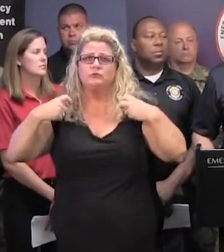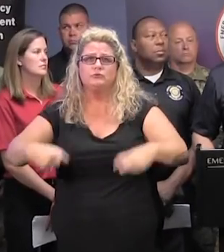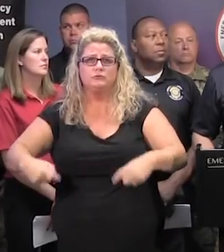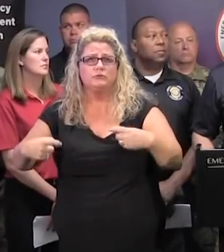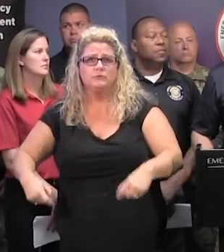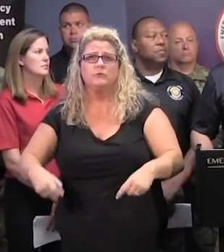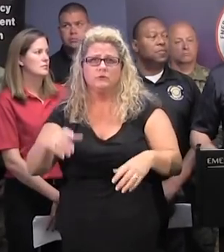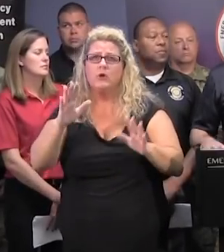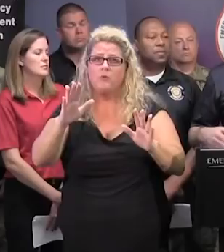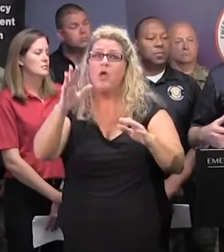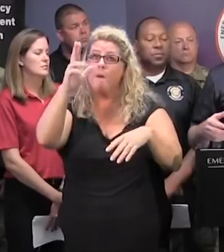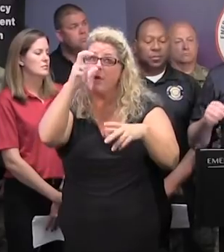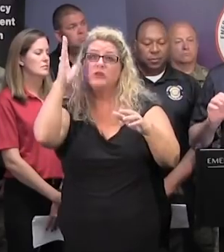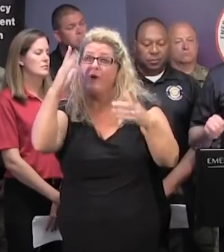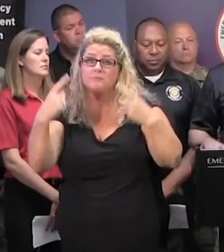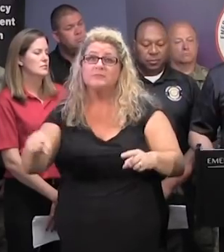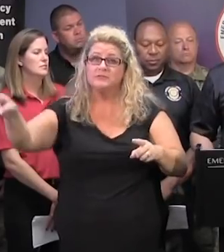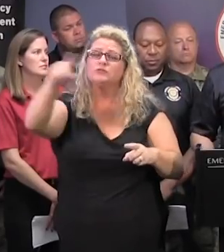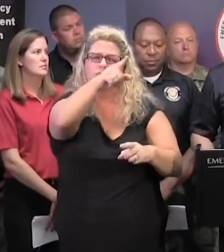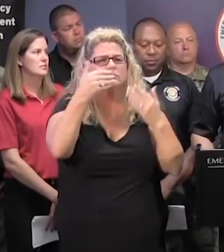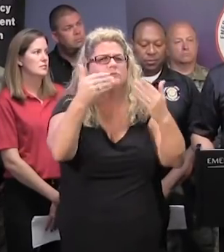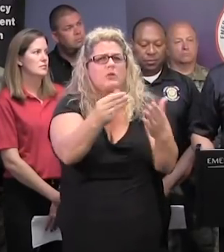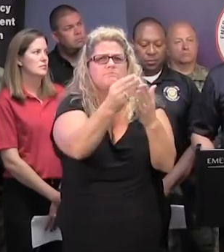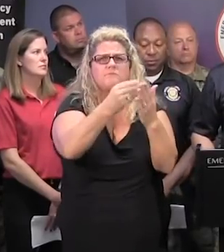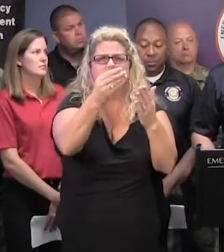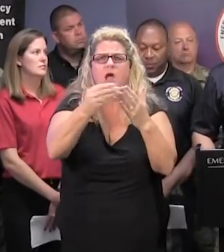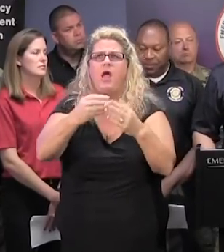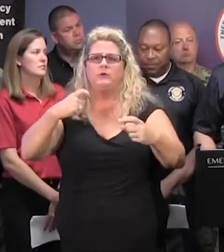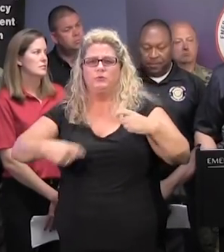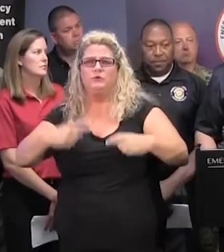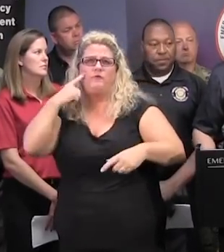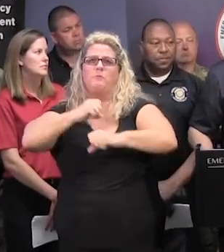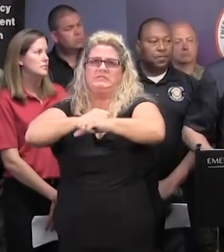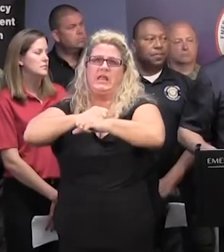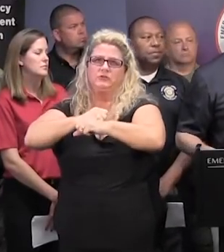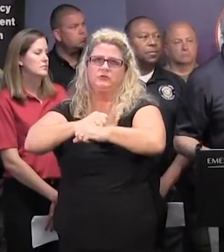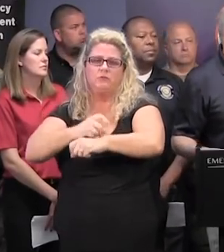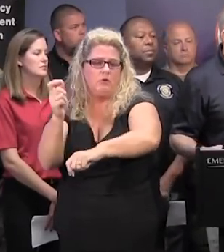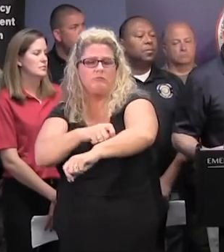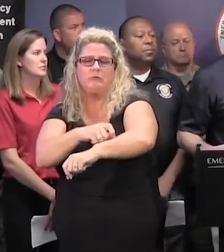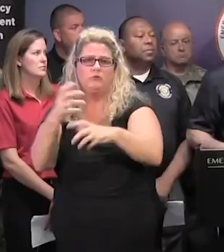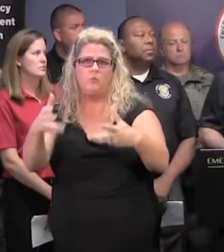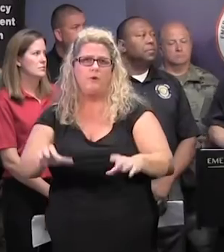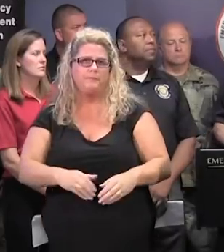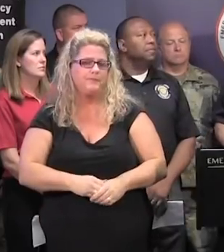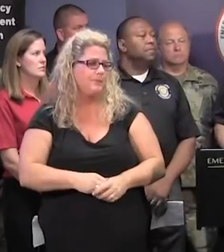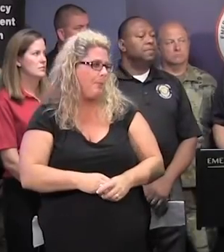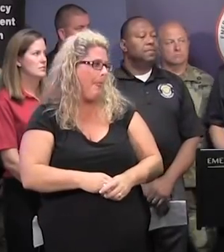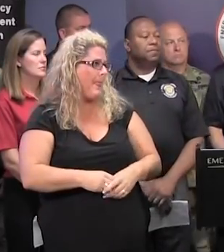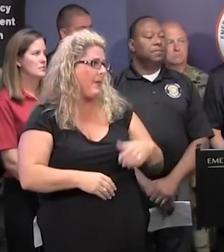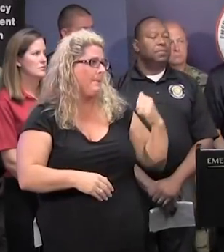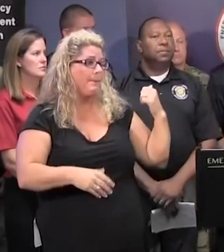prior storms, and we want you to go out and start buying that stuff so you can protect yourself now. Sir, subject to your questions. Thank you very much.